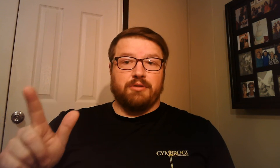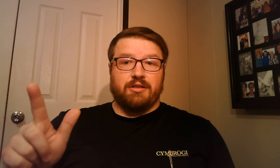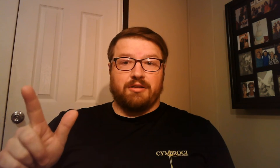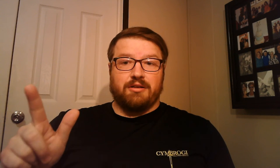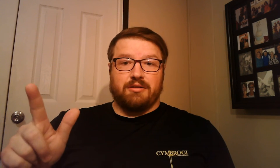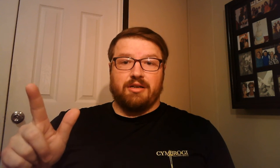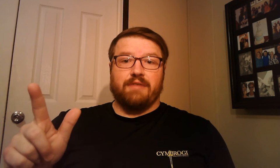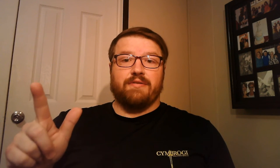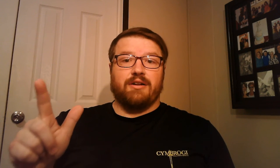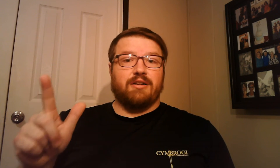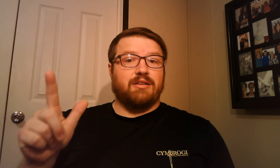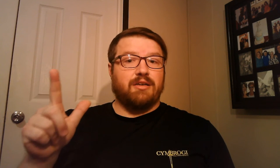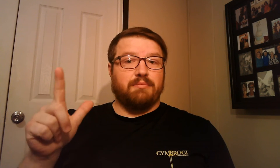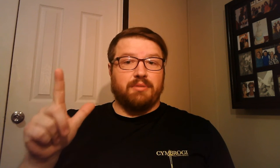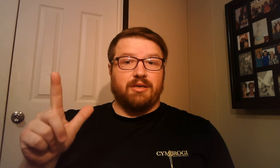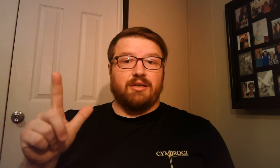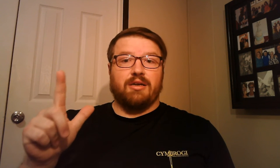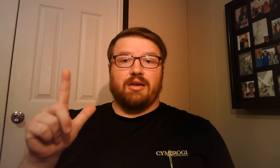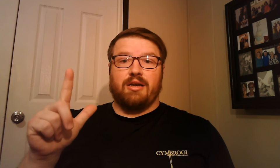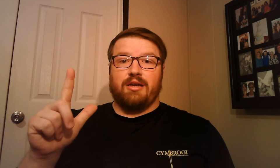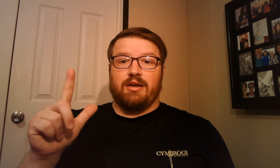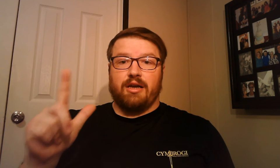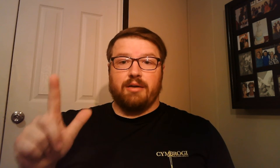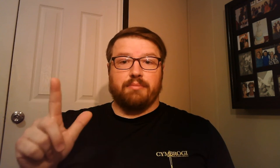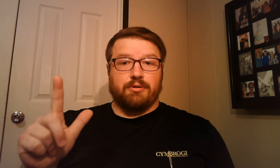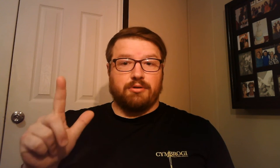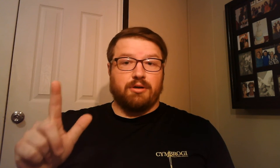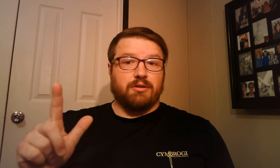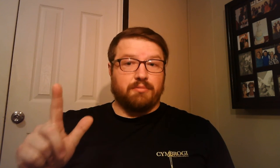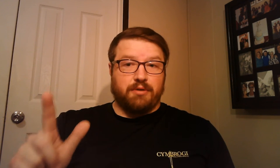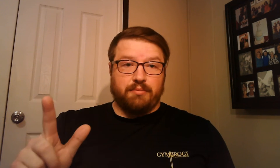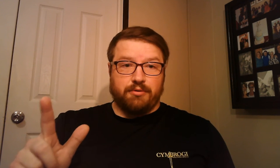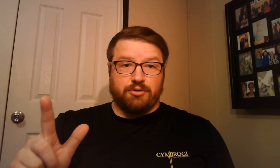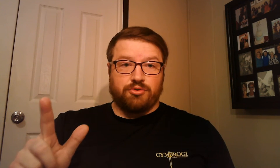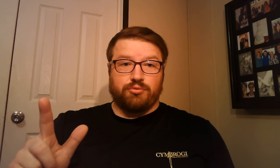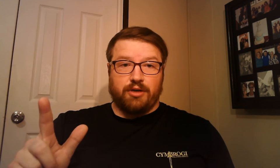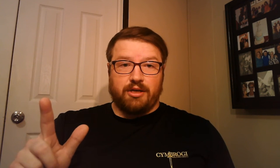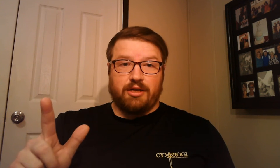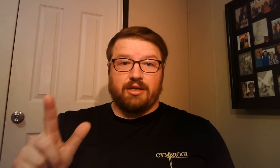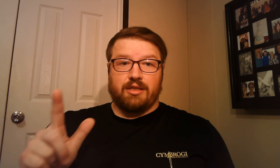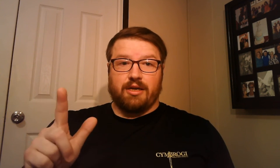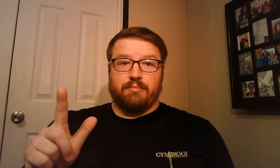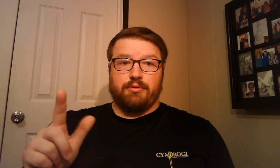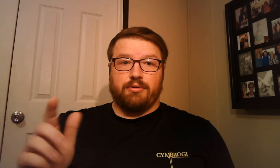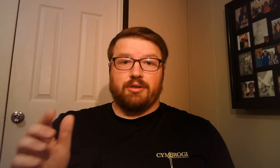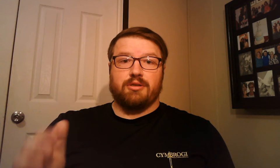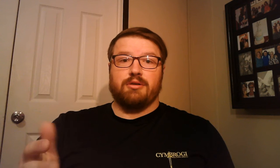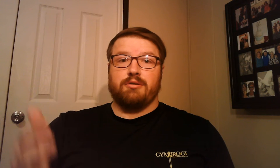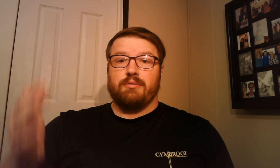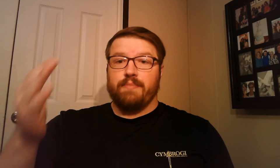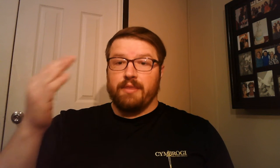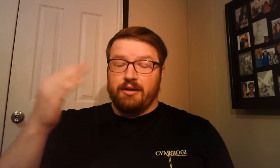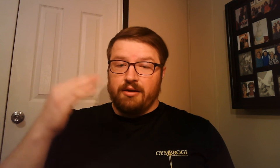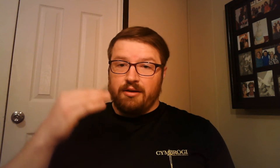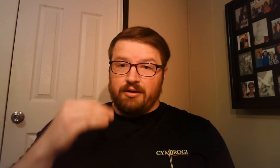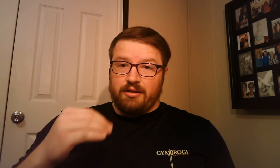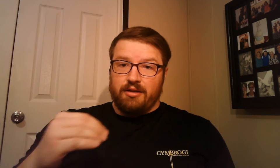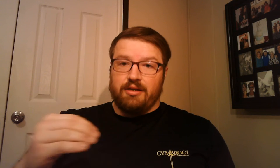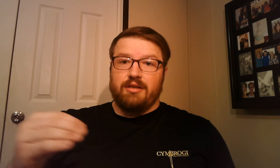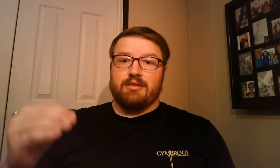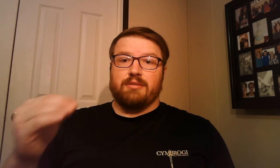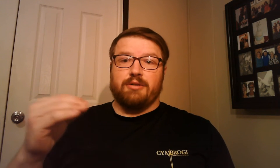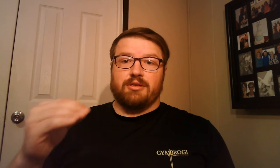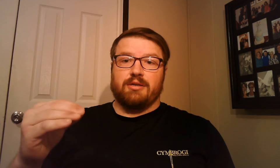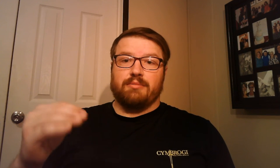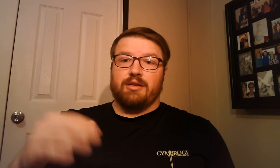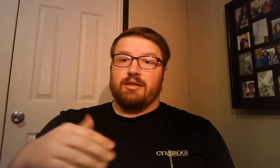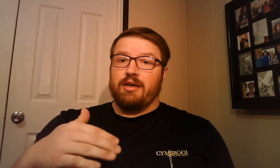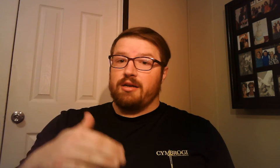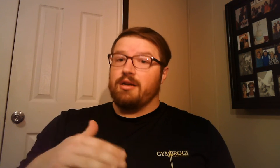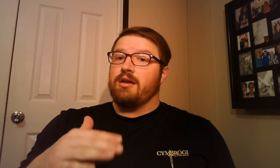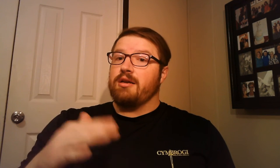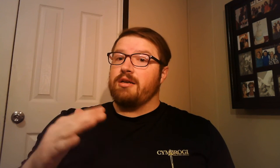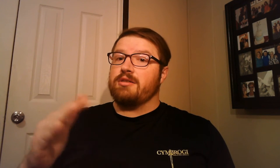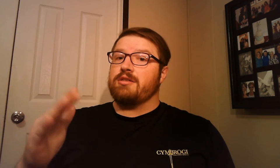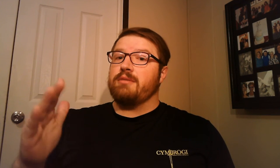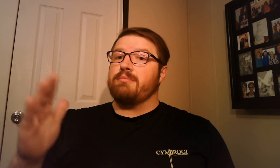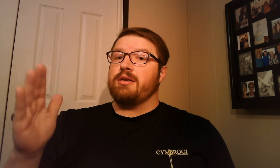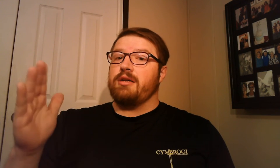definitely be a hamper to other people's training at that point. So it needs to be something that gets somebody